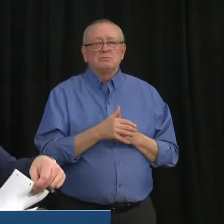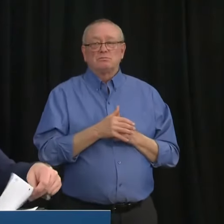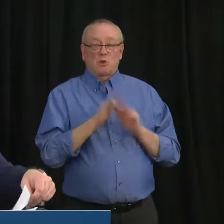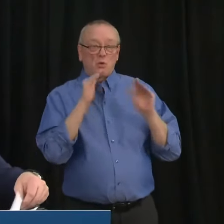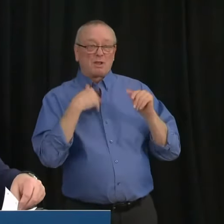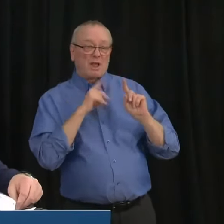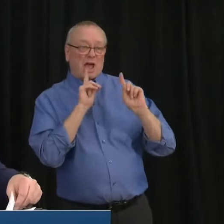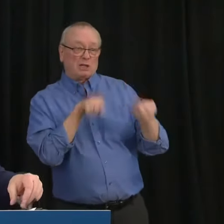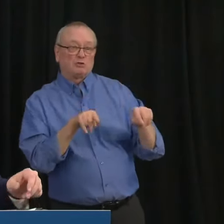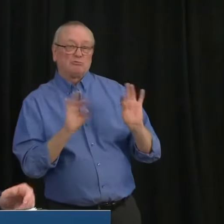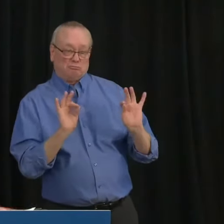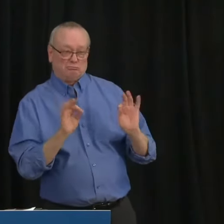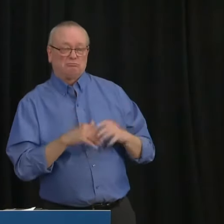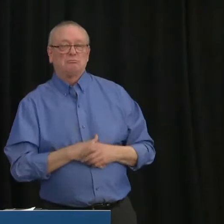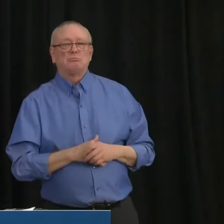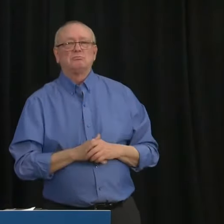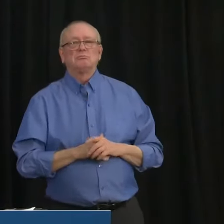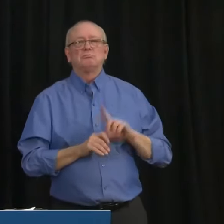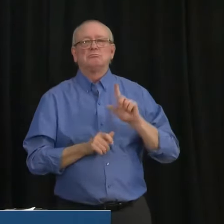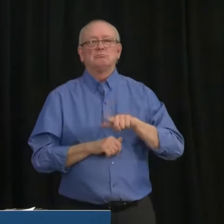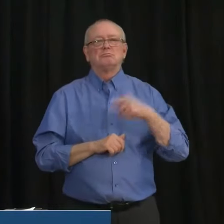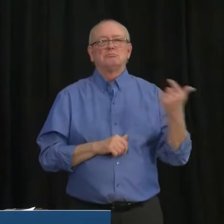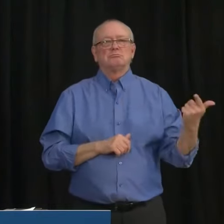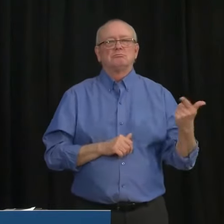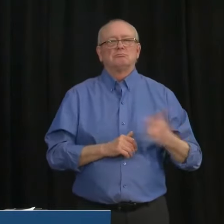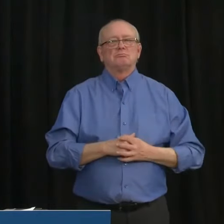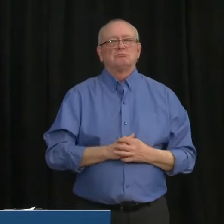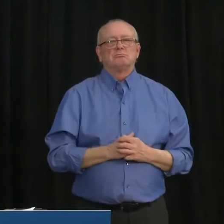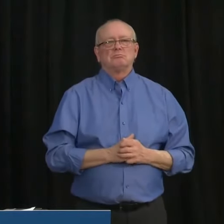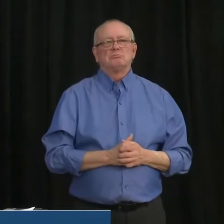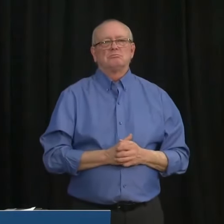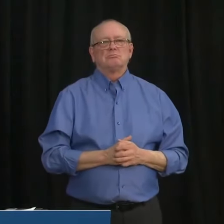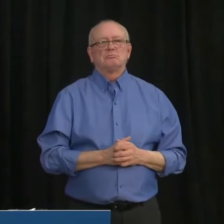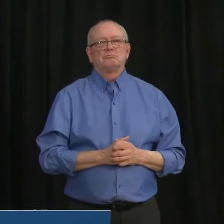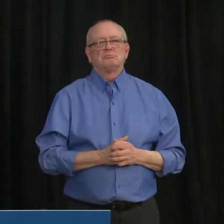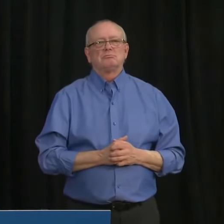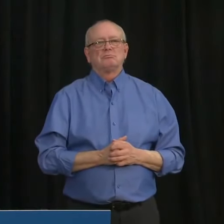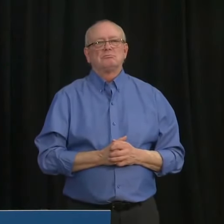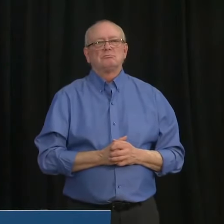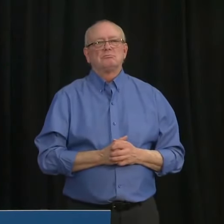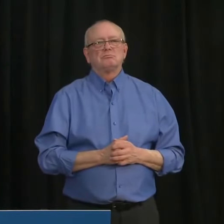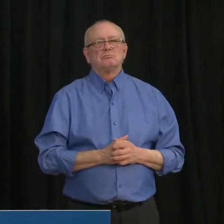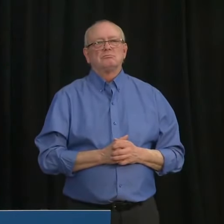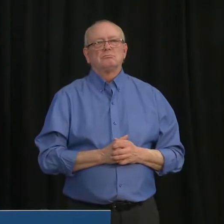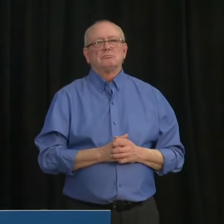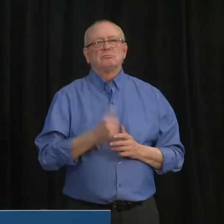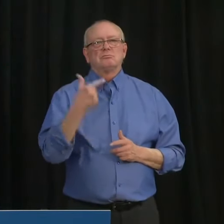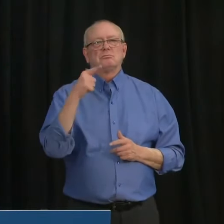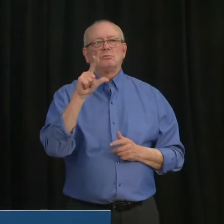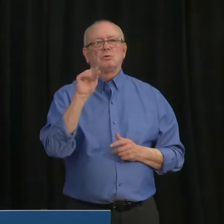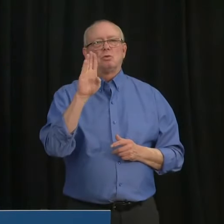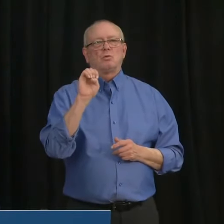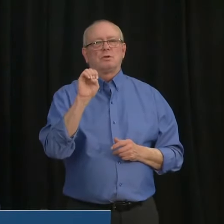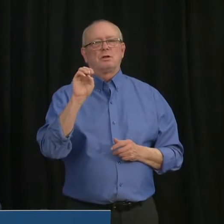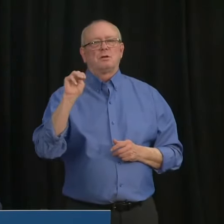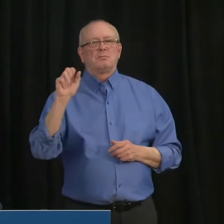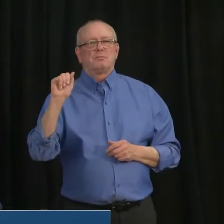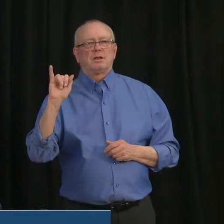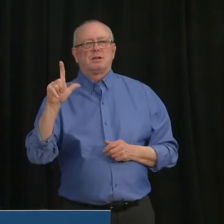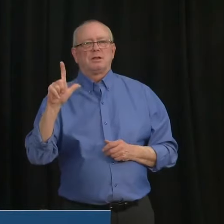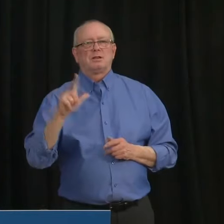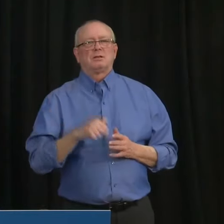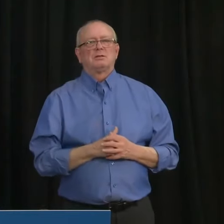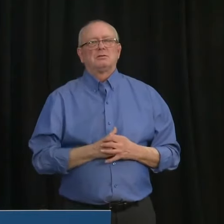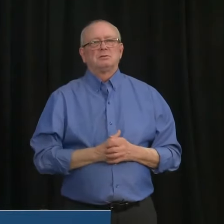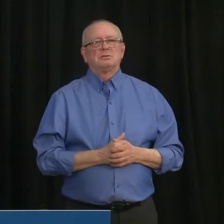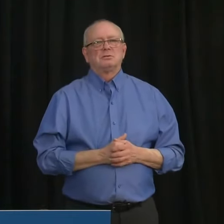Operator, can you please put through the next caller? Our next question comes from James Caller of the Globe and Mail. line is open. Hi, this is a question